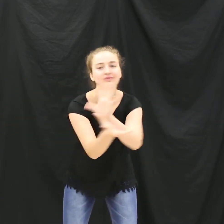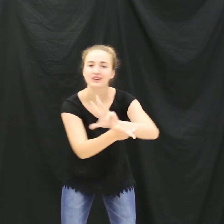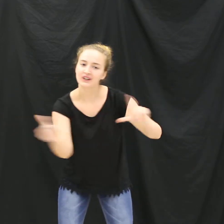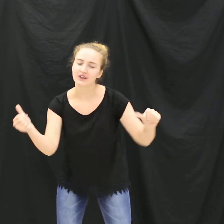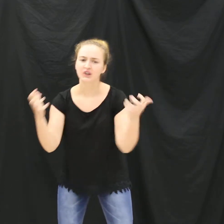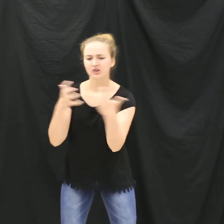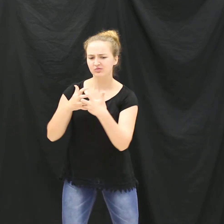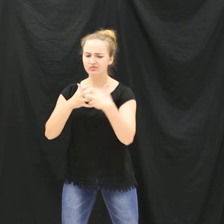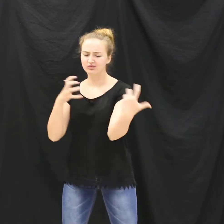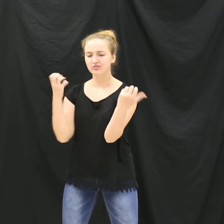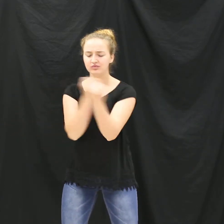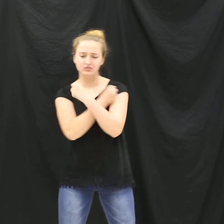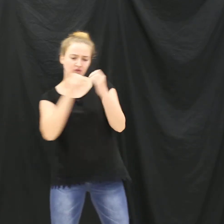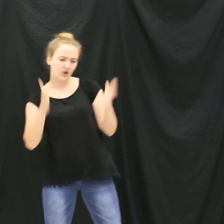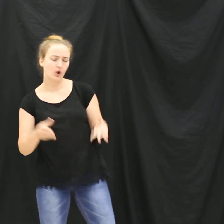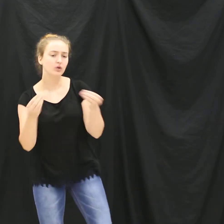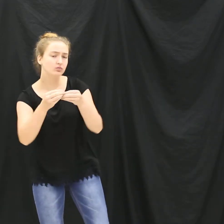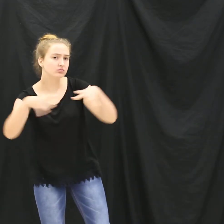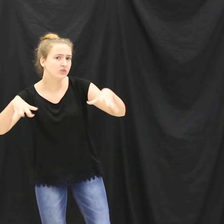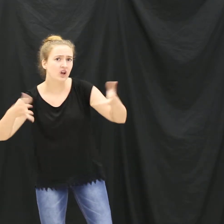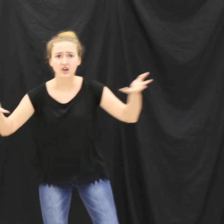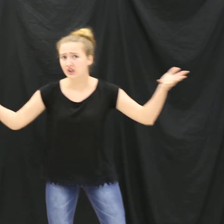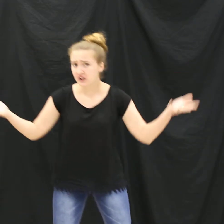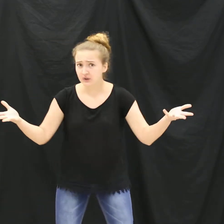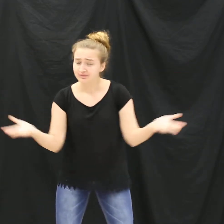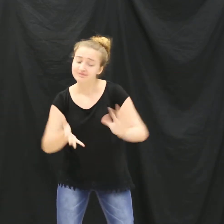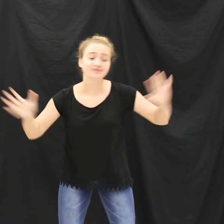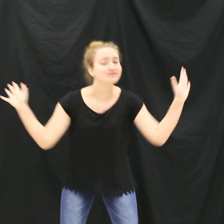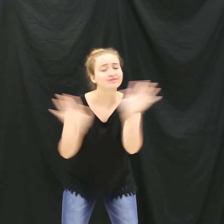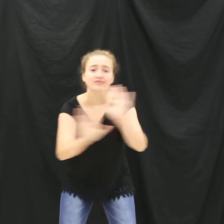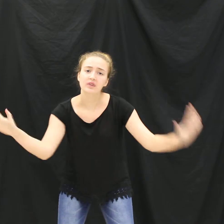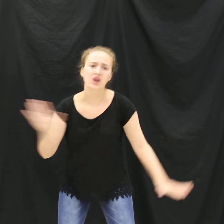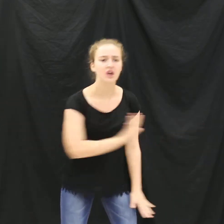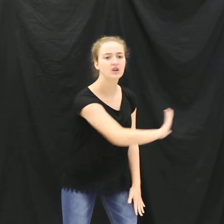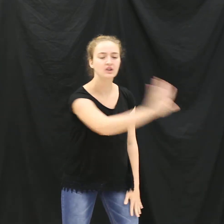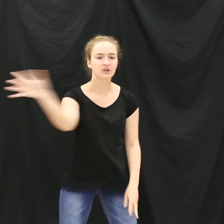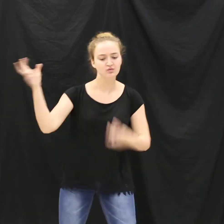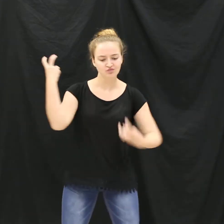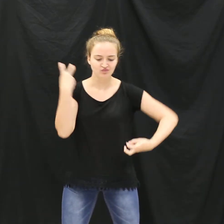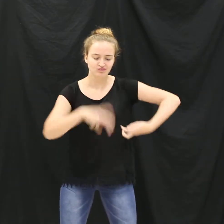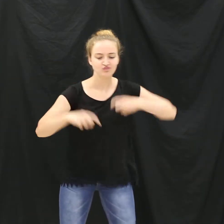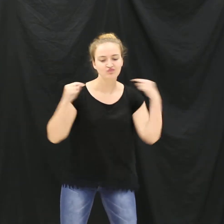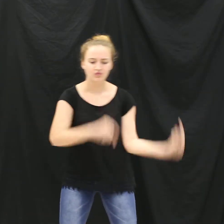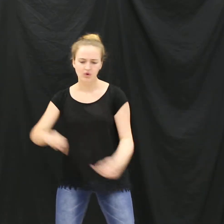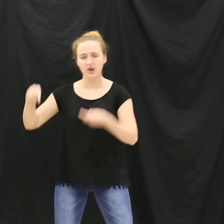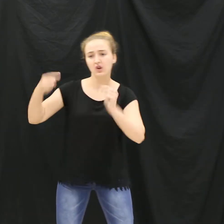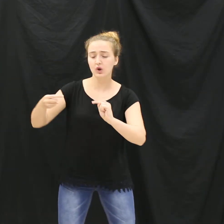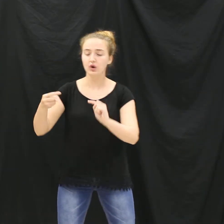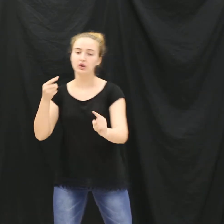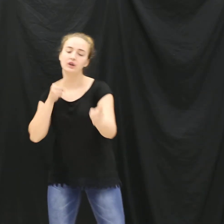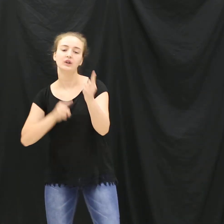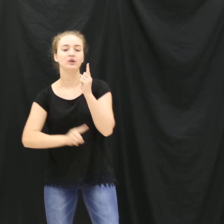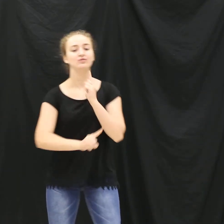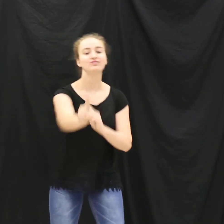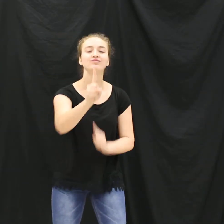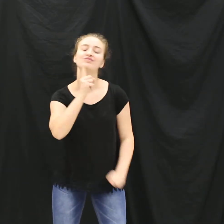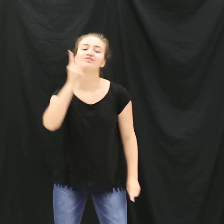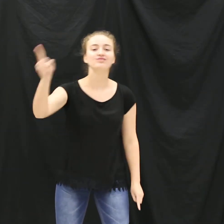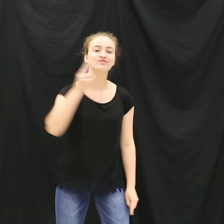hate this song Is a house really a home when your loved ones is gone? And people got the nerve to blame you for it And you know you